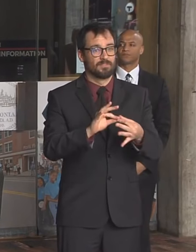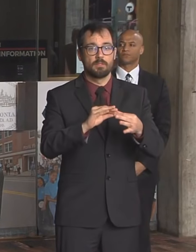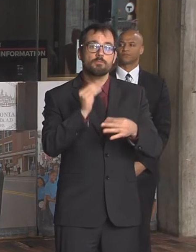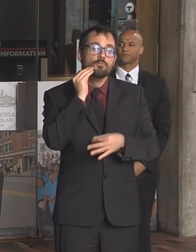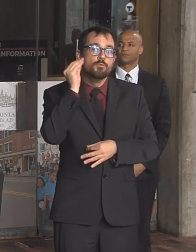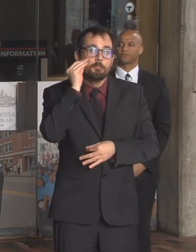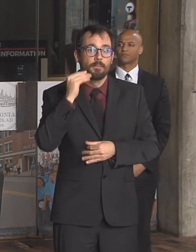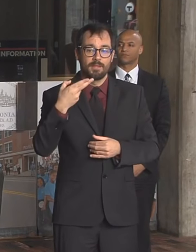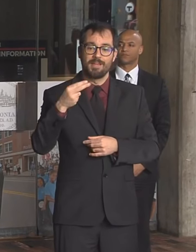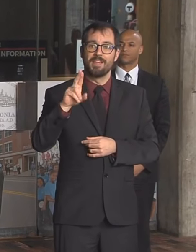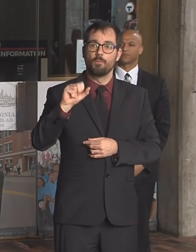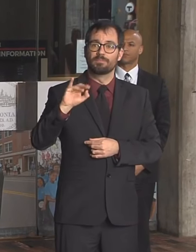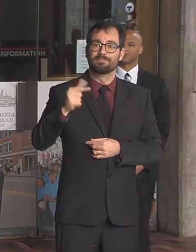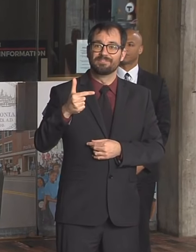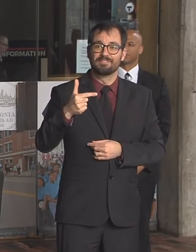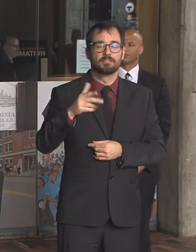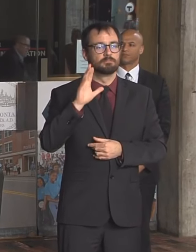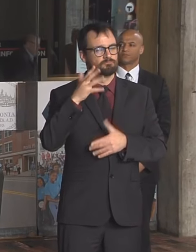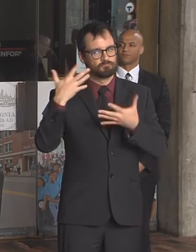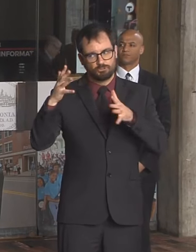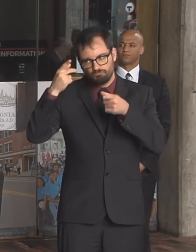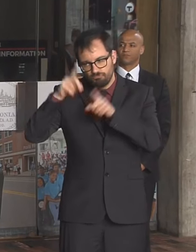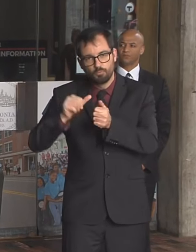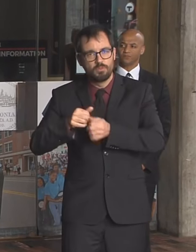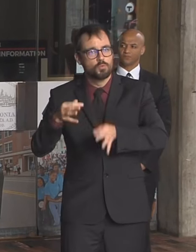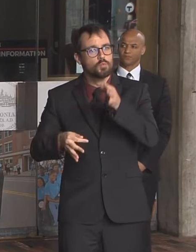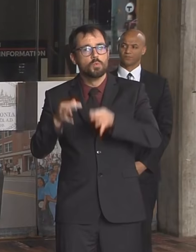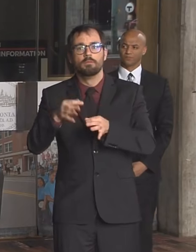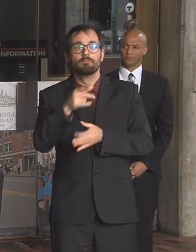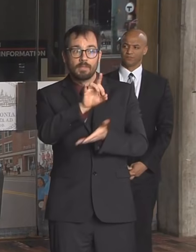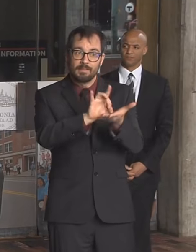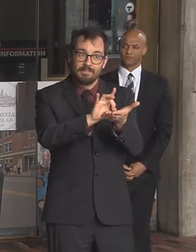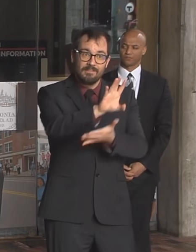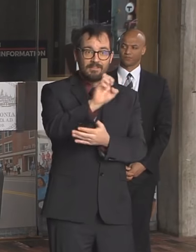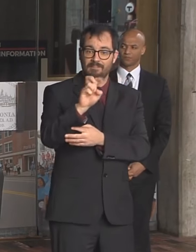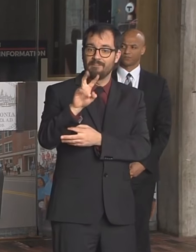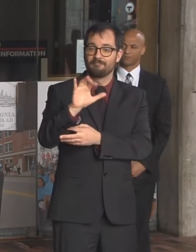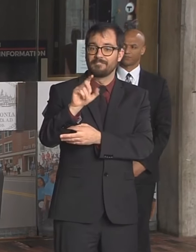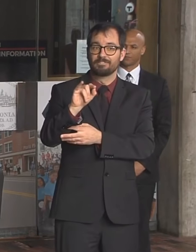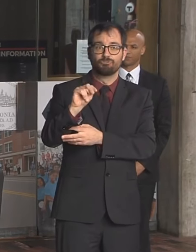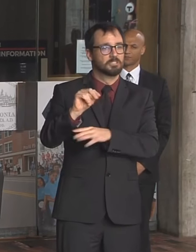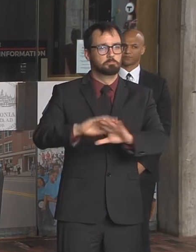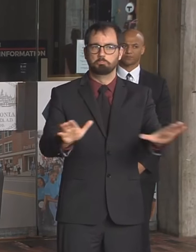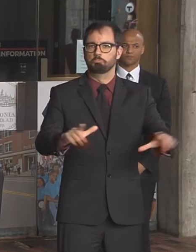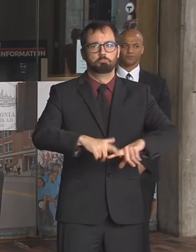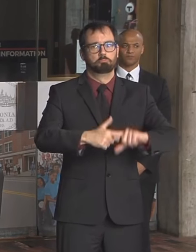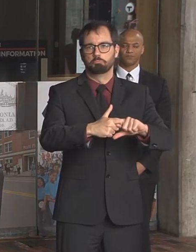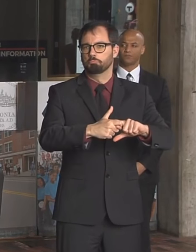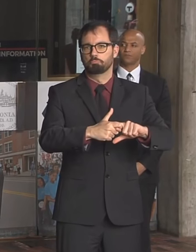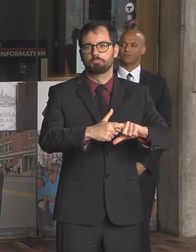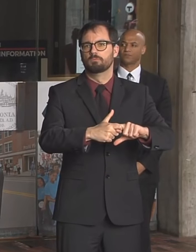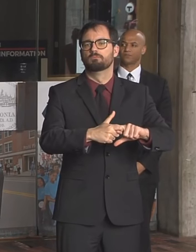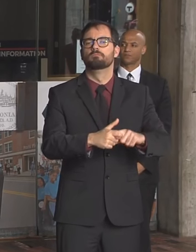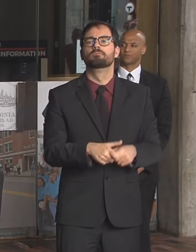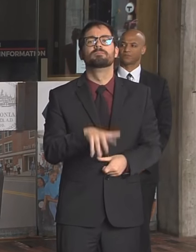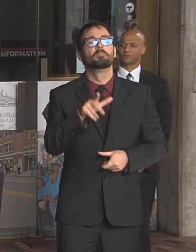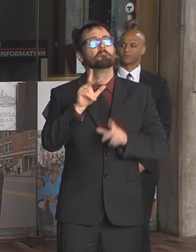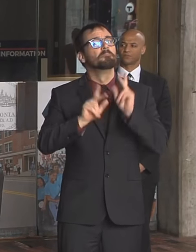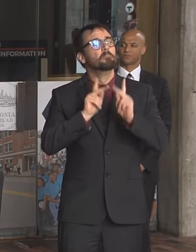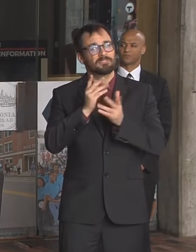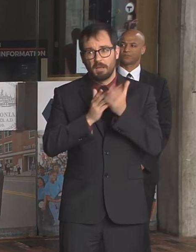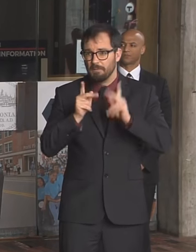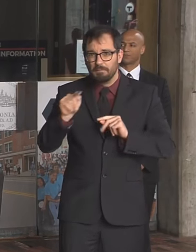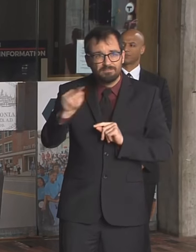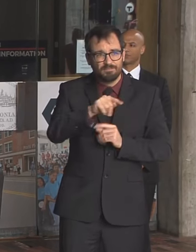violating physical distance guidelines. So we're asking all landlords, realtors, and brokers to not do in